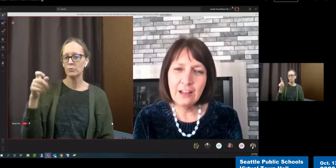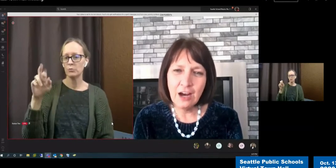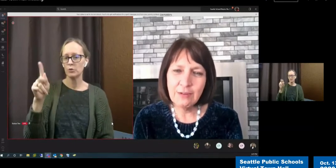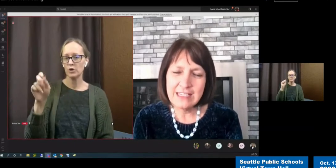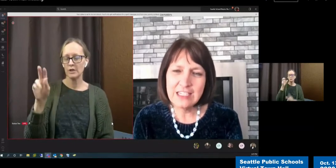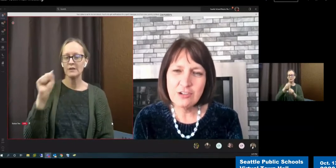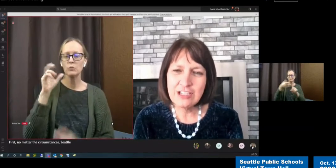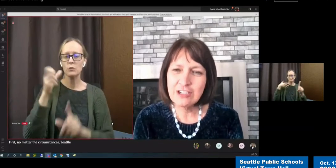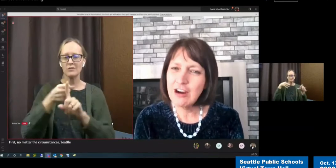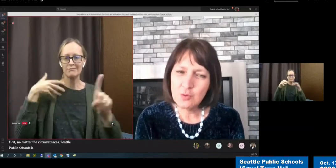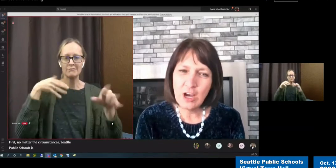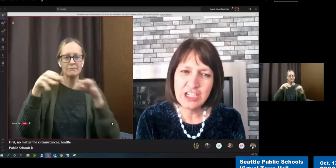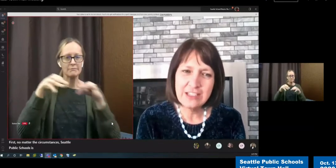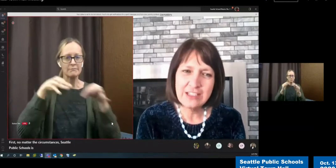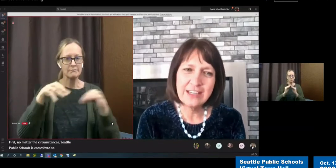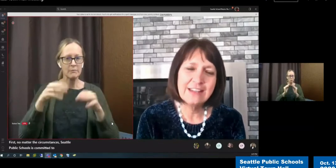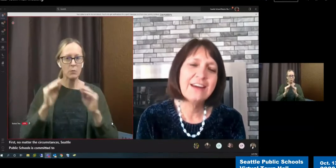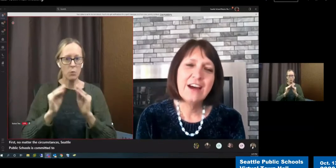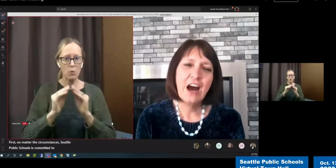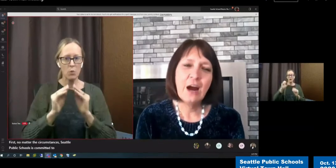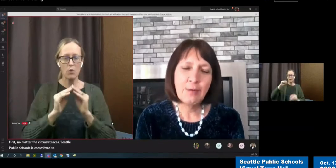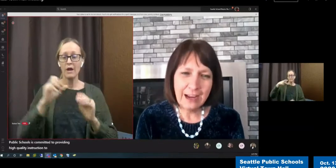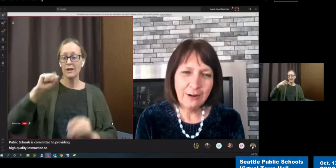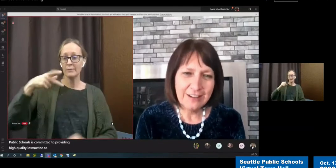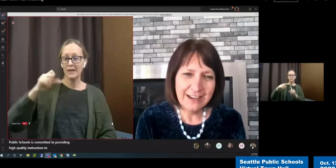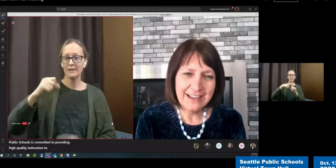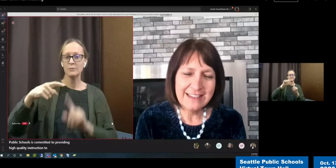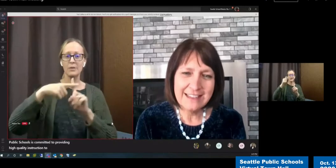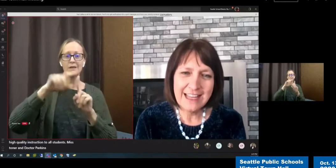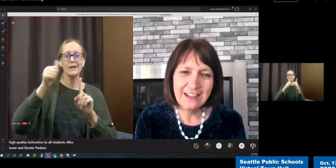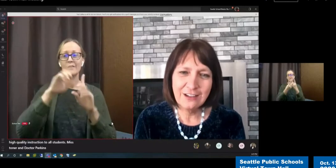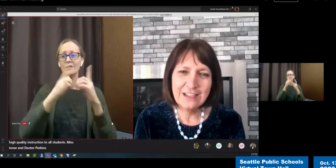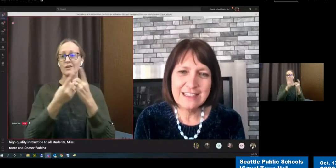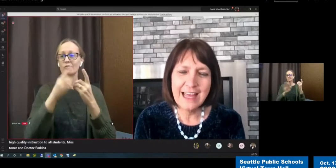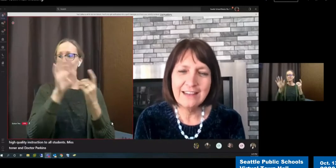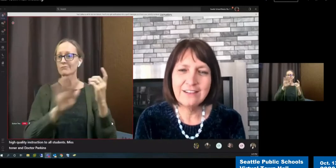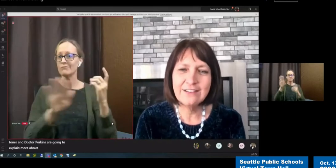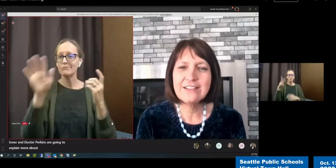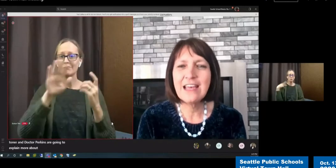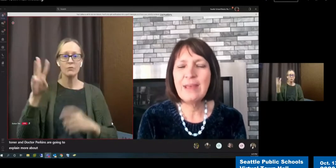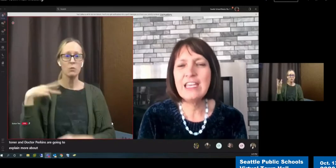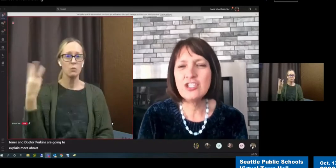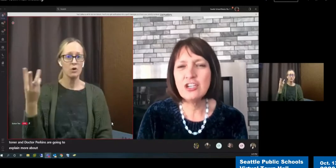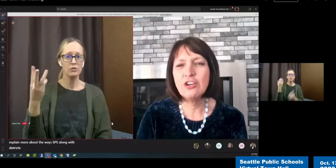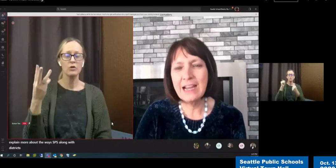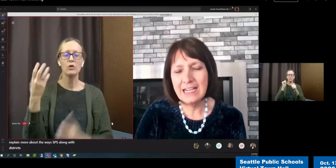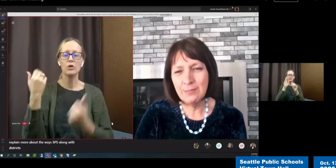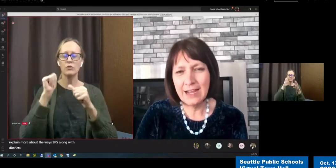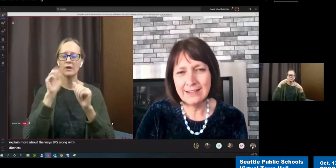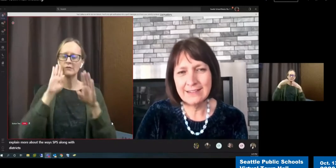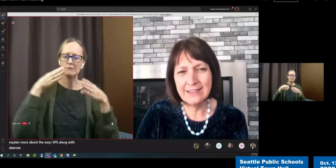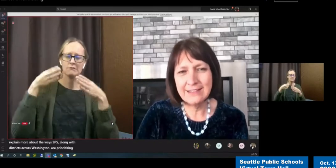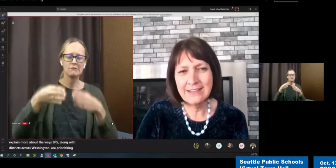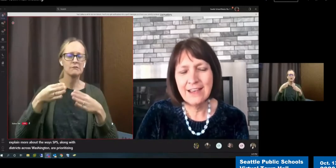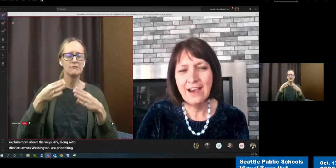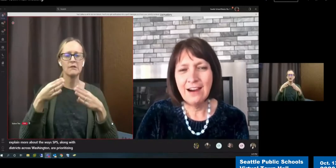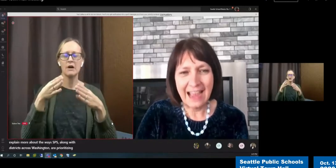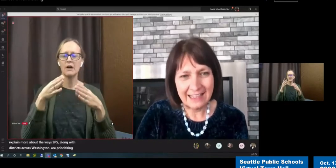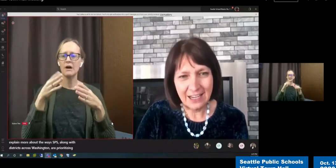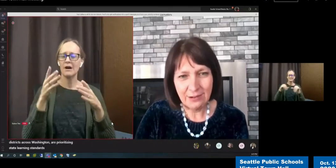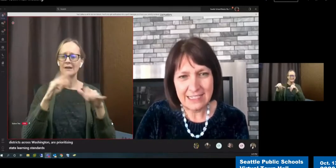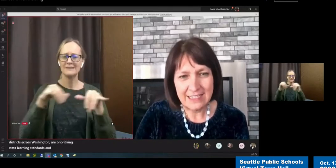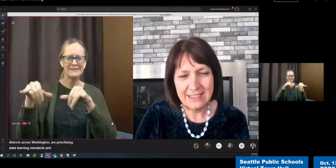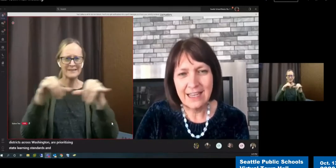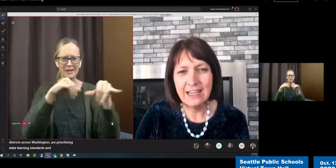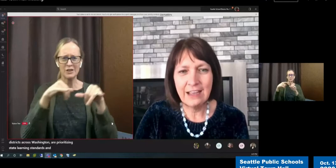along with districts across Washington, are prioritizing state learning standards and making sure grading practices are